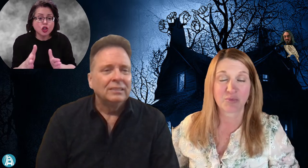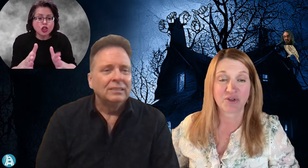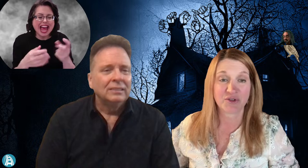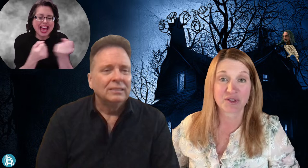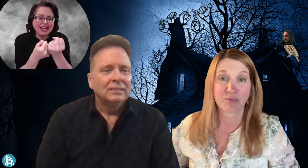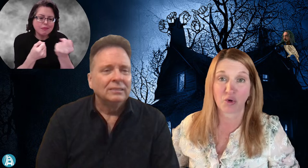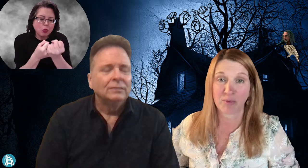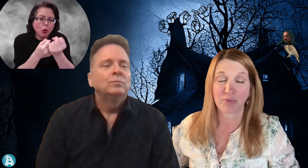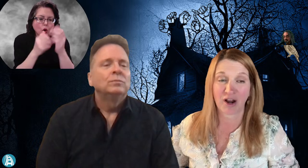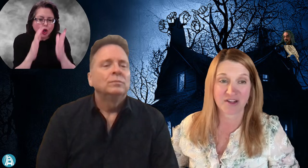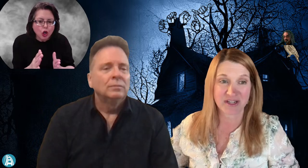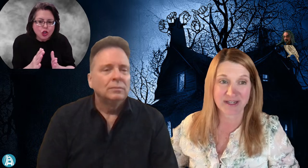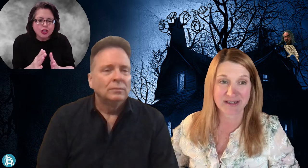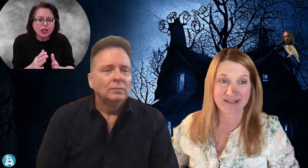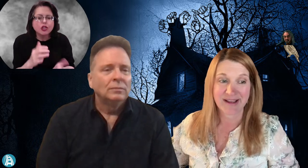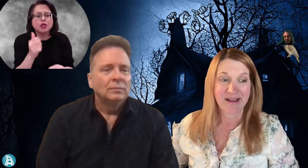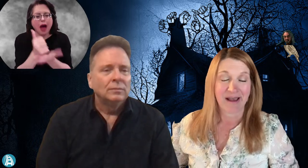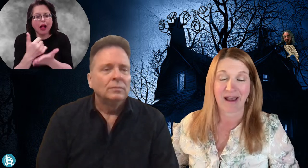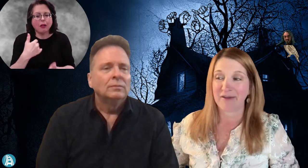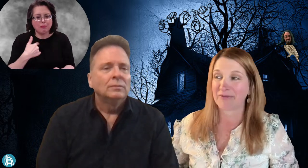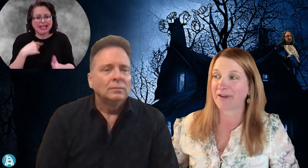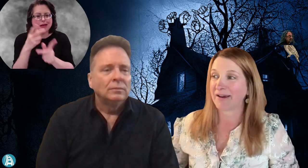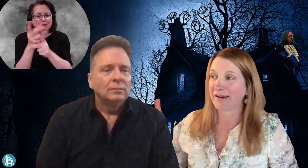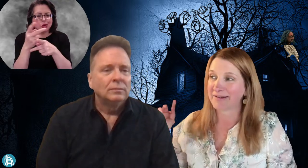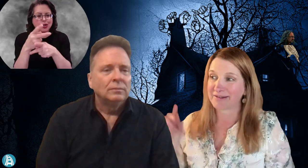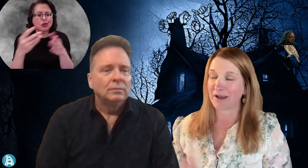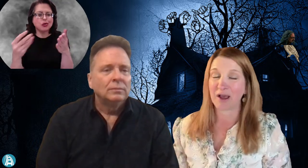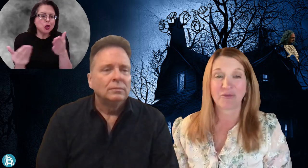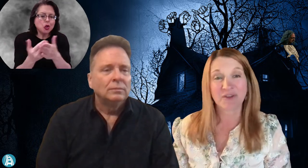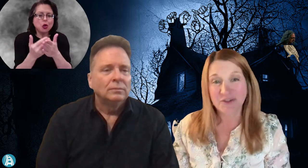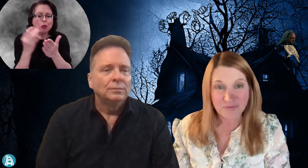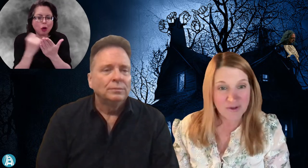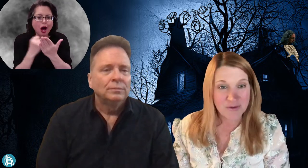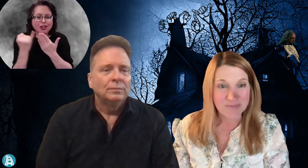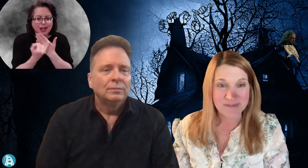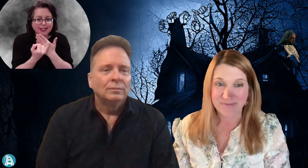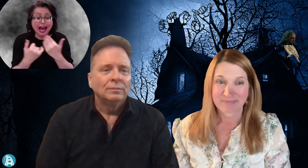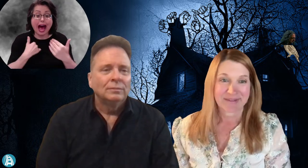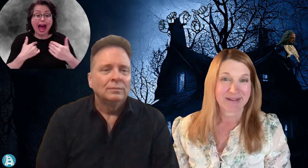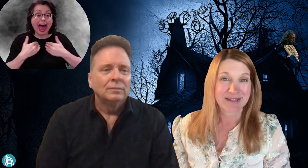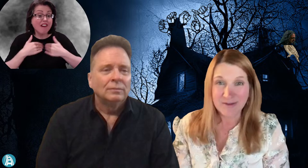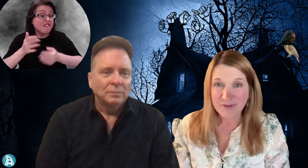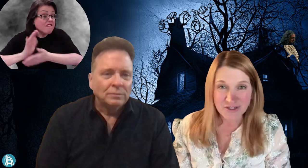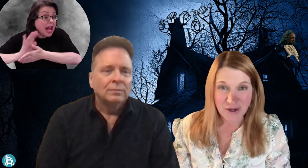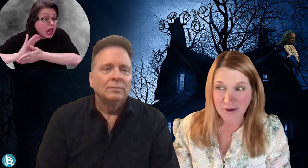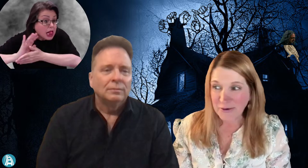produce more projects. I've got featured films, TV show,